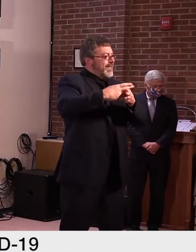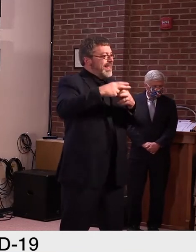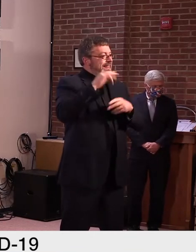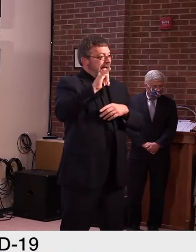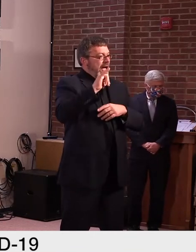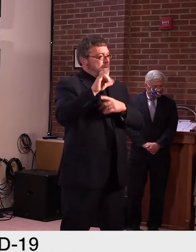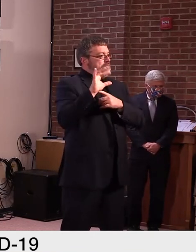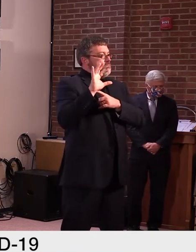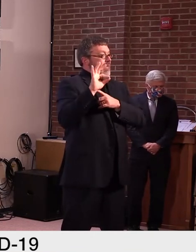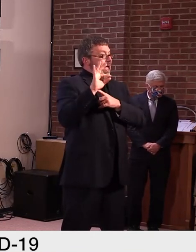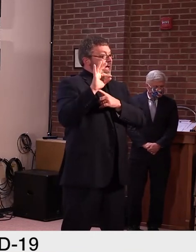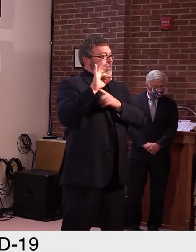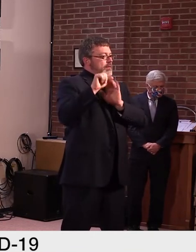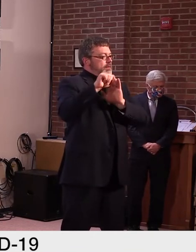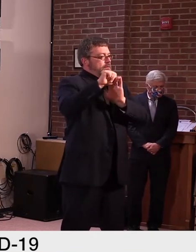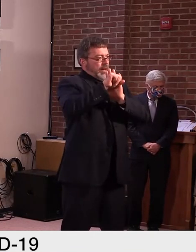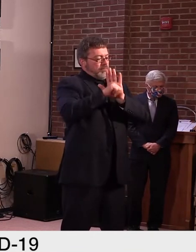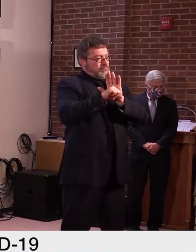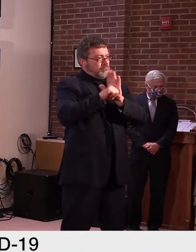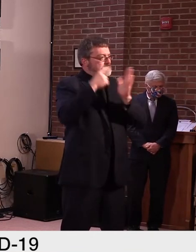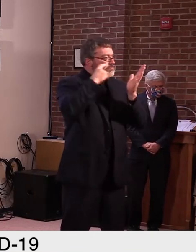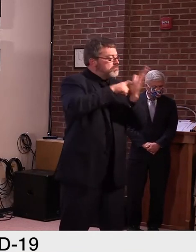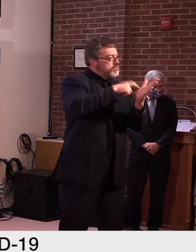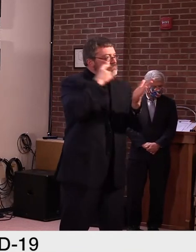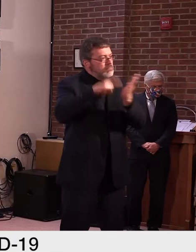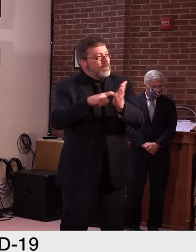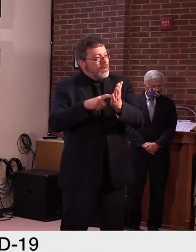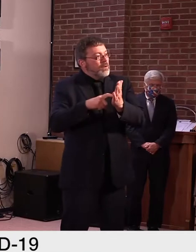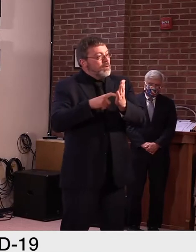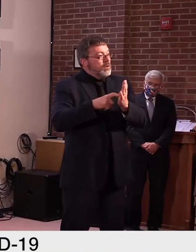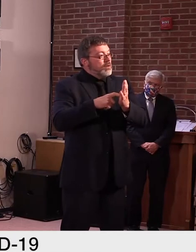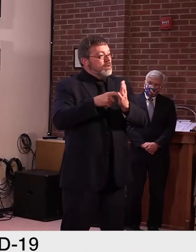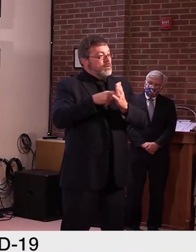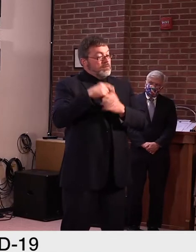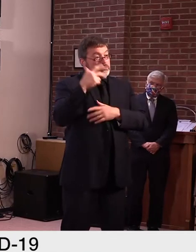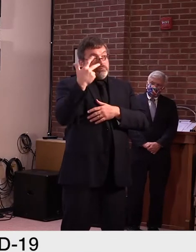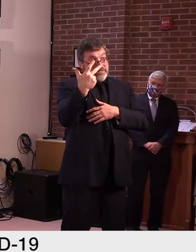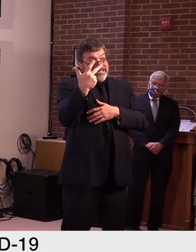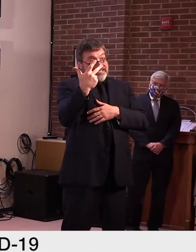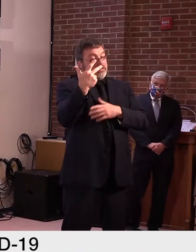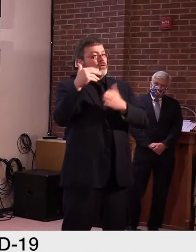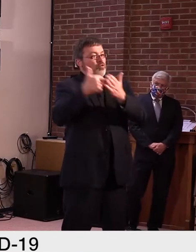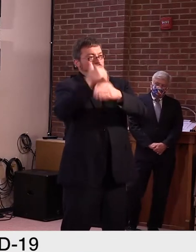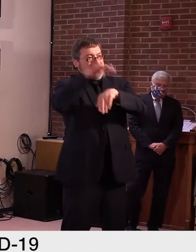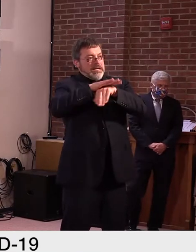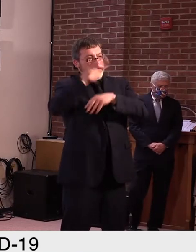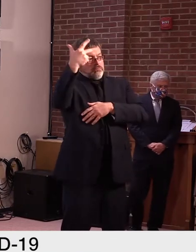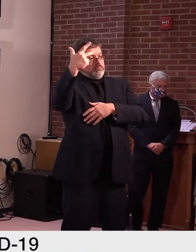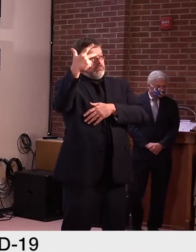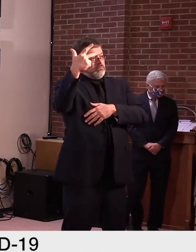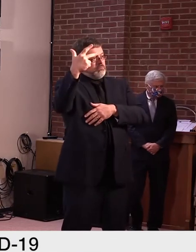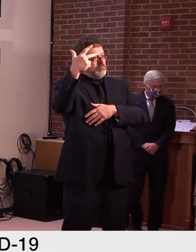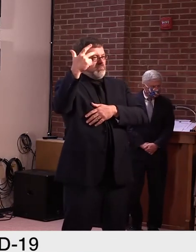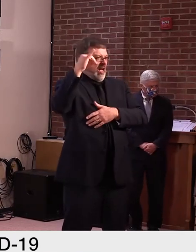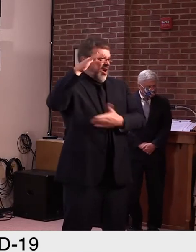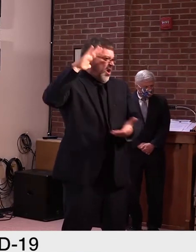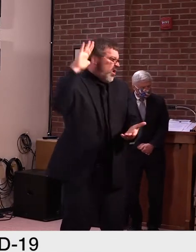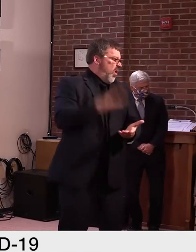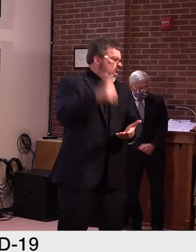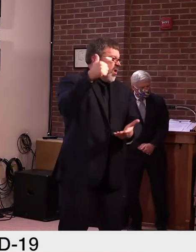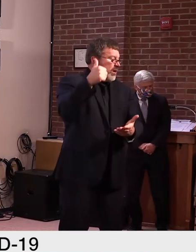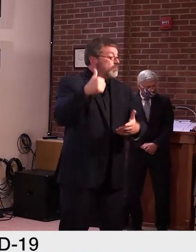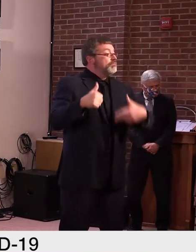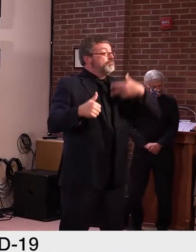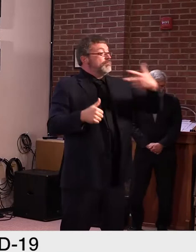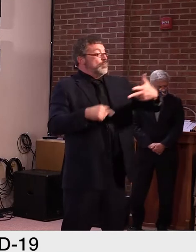Hampshire, and Maine that have the lowest prevalence in the country, and then looking at three states that have more of an average prevalence, and then looking at three states